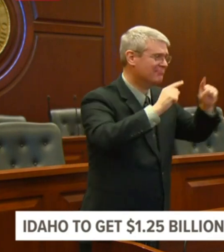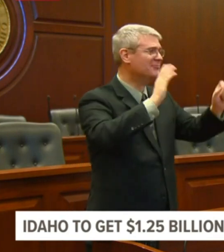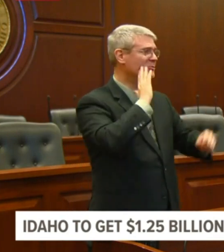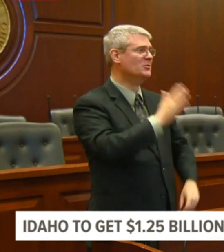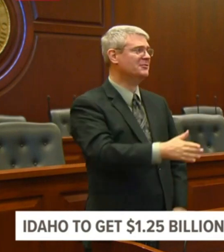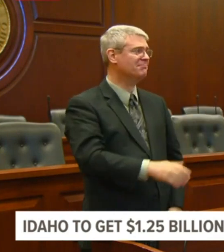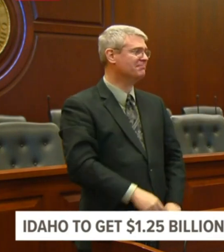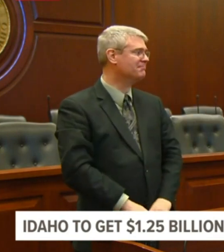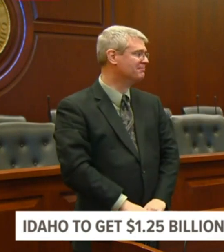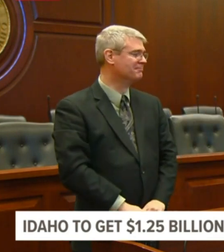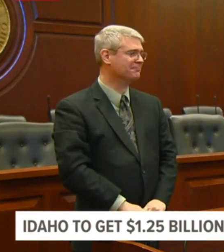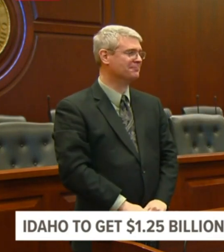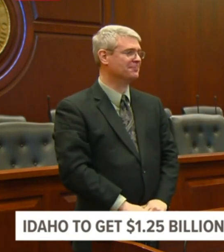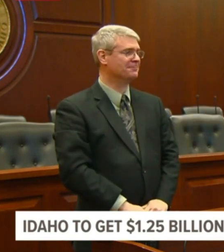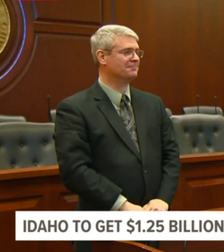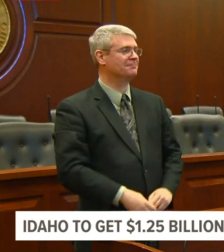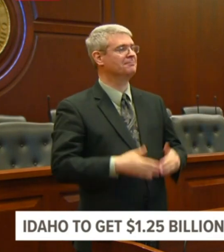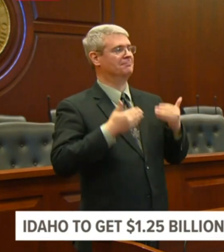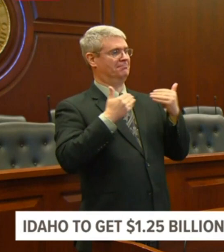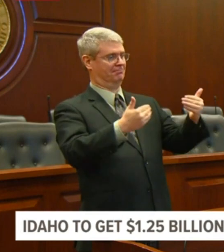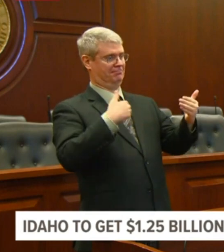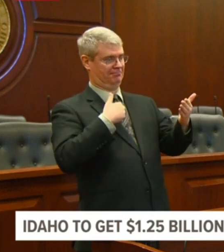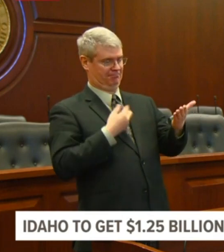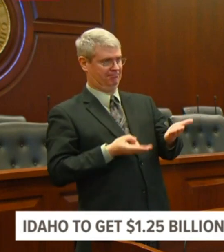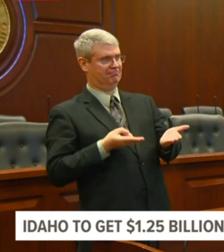Sign this and then we'll answer some questions.